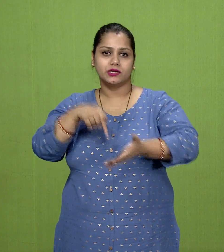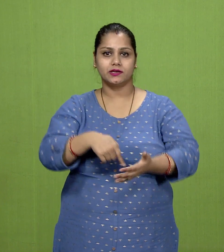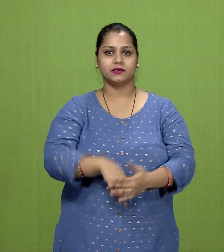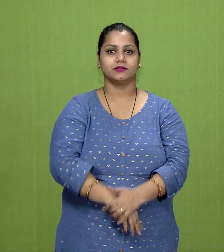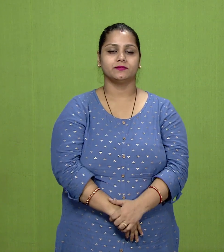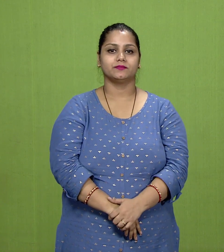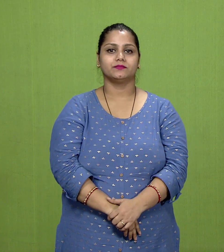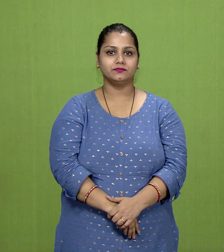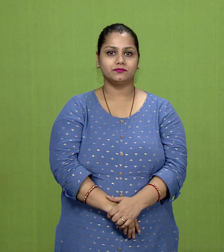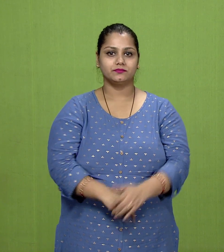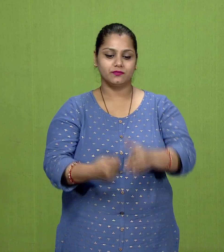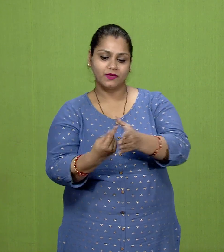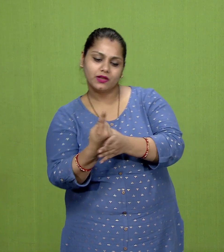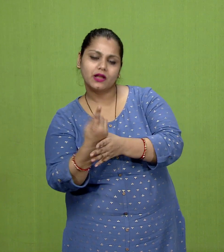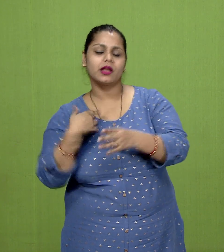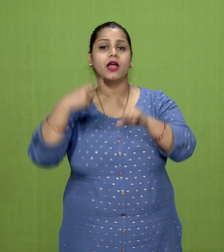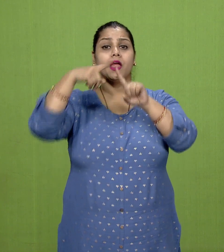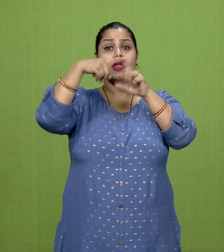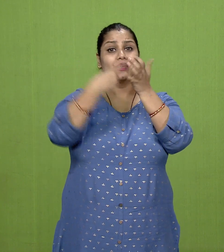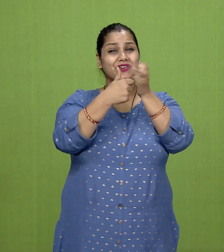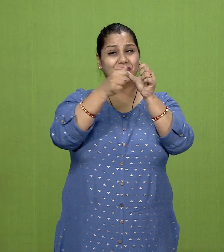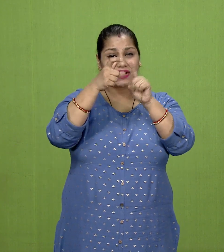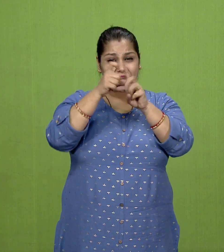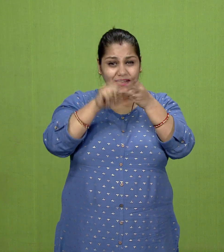growth of trade and industries,